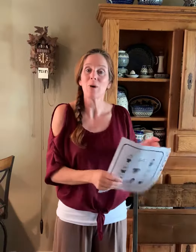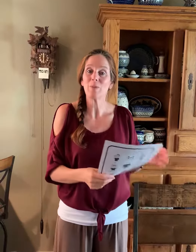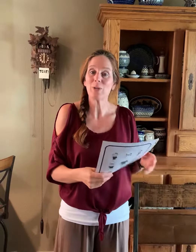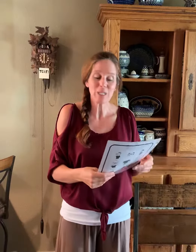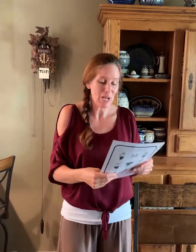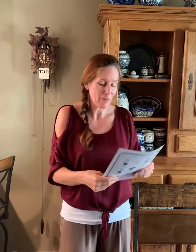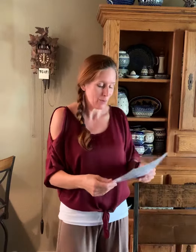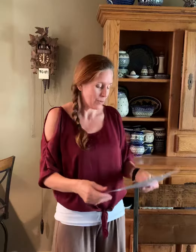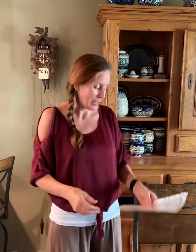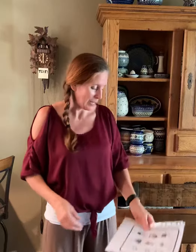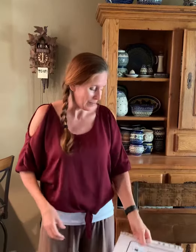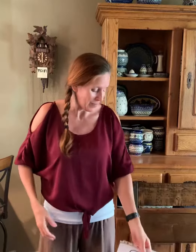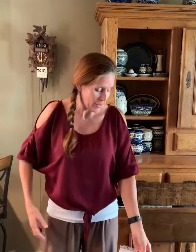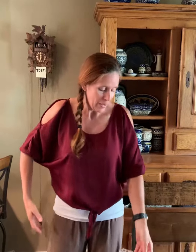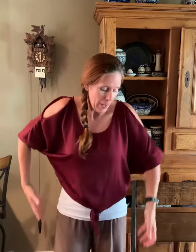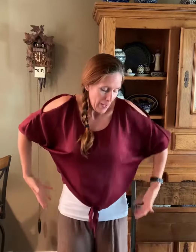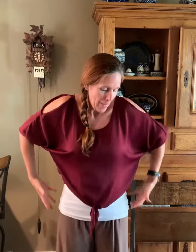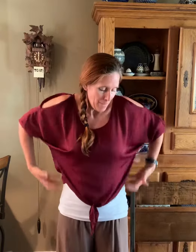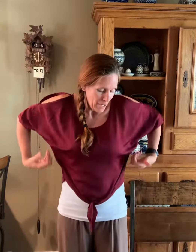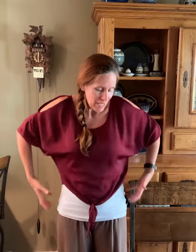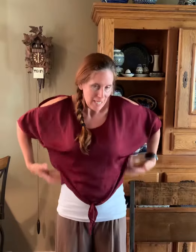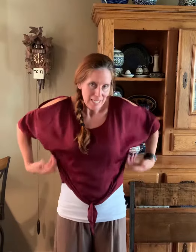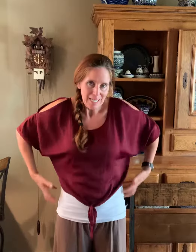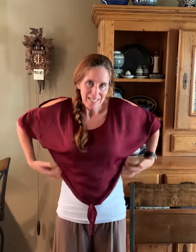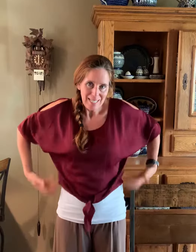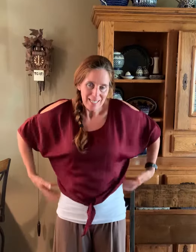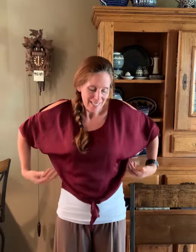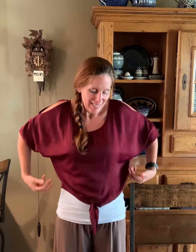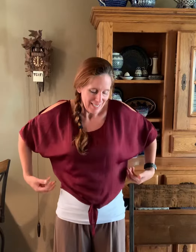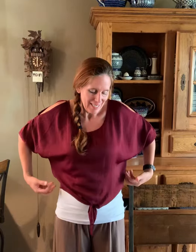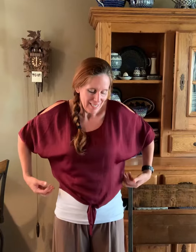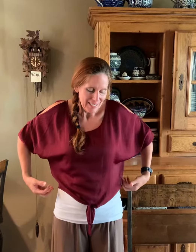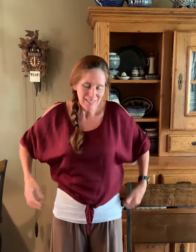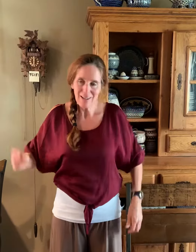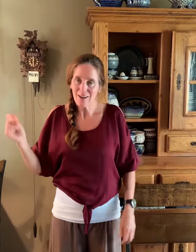one more time quickly. Monkey. Dog.